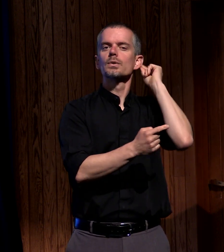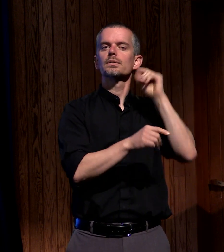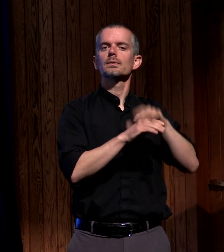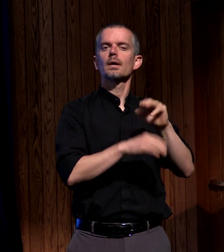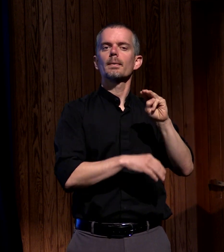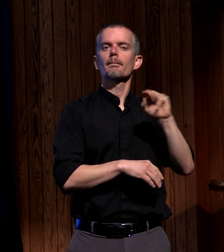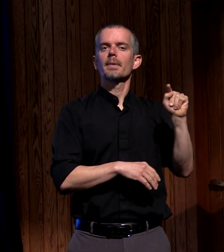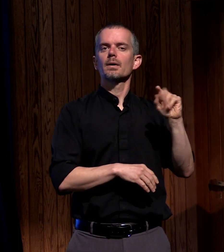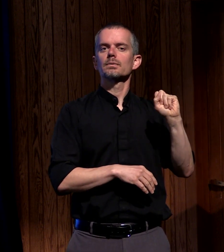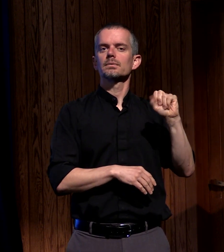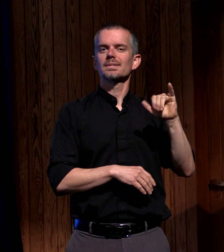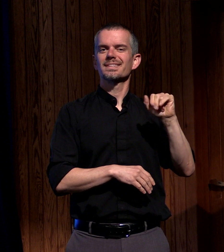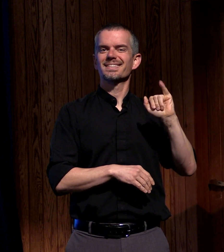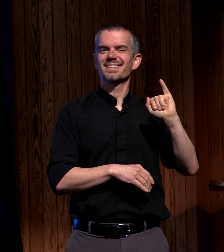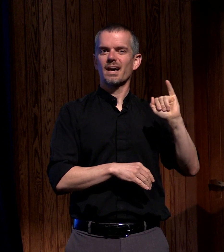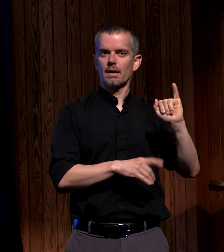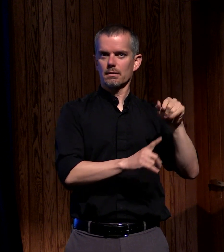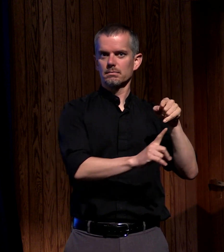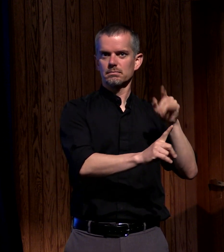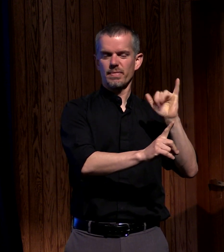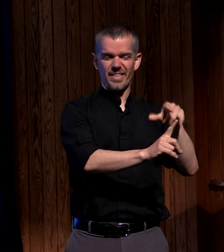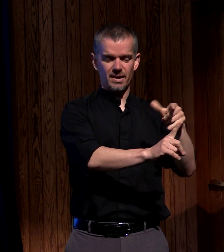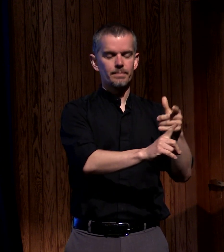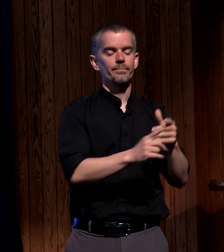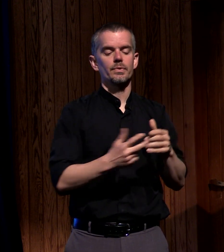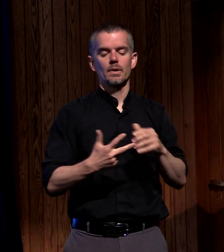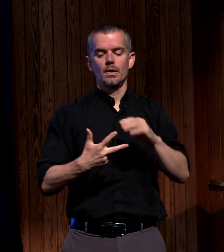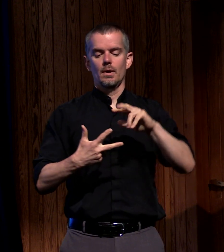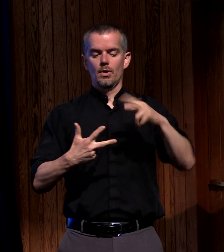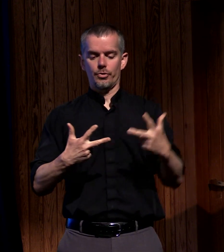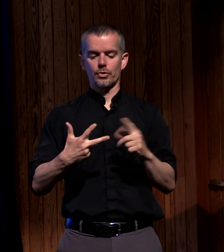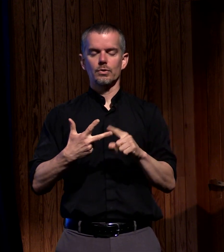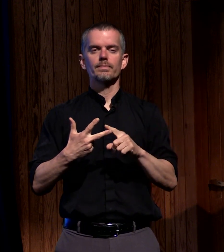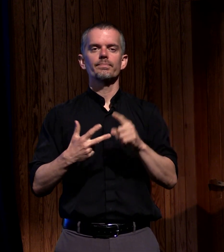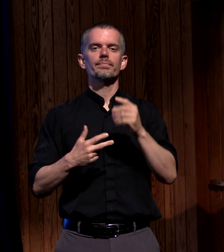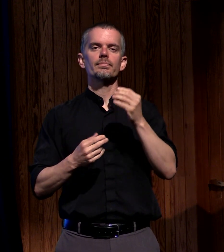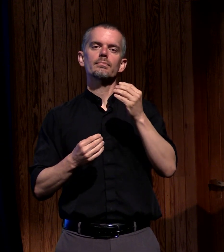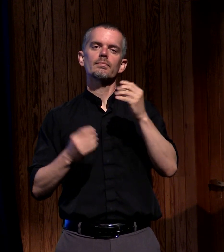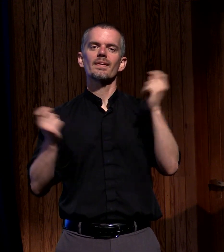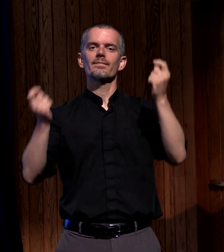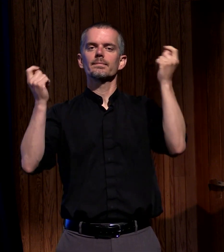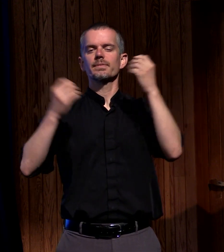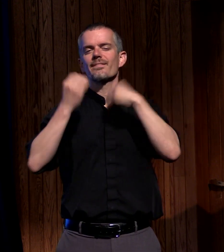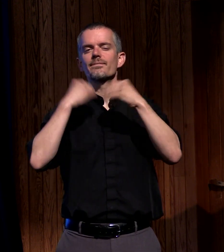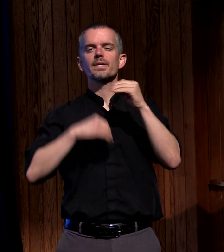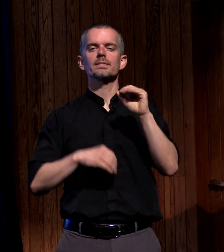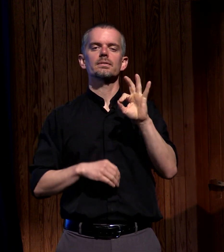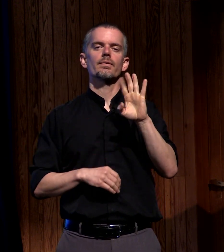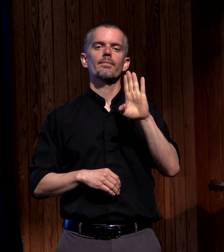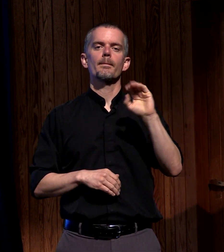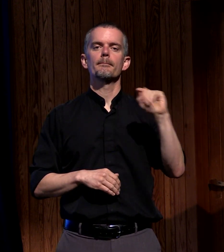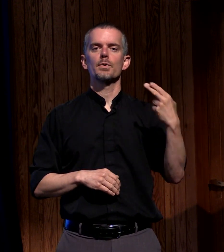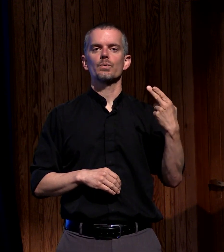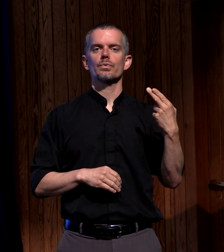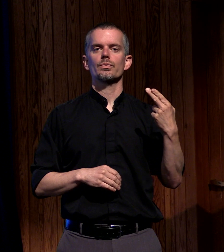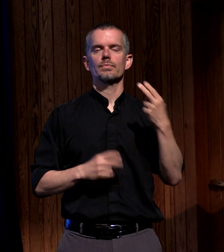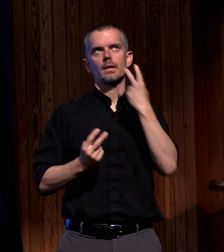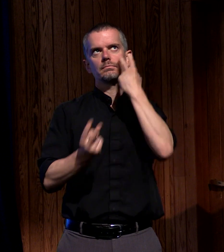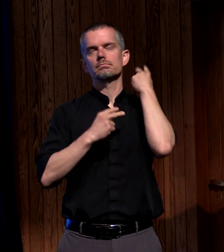that they would celebrate was the Feast of Booths commemorating the 40 years in the wilderness on the particular